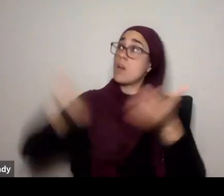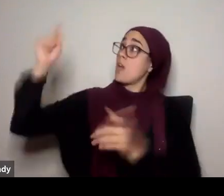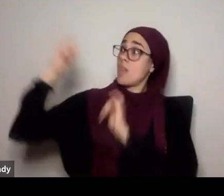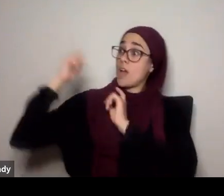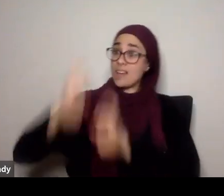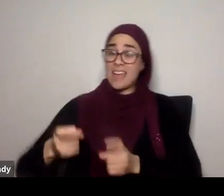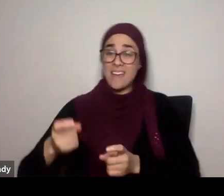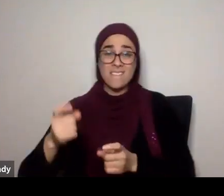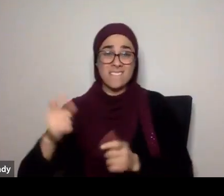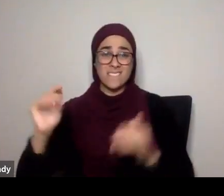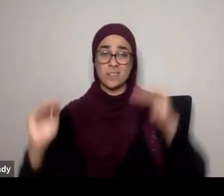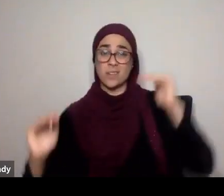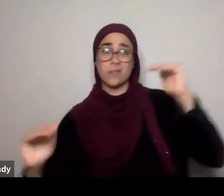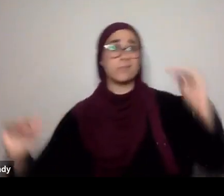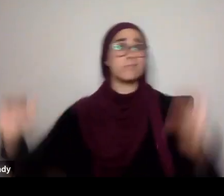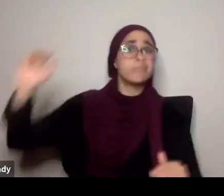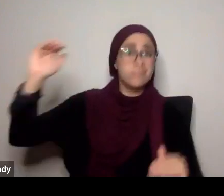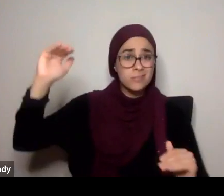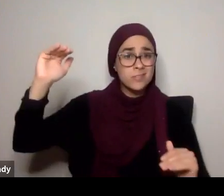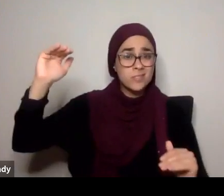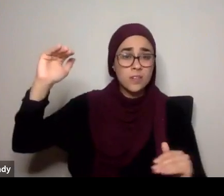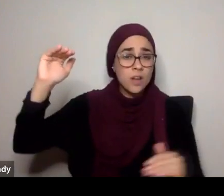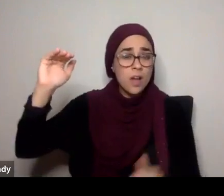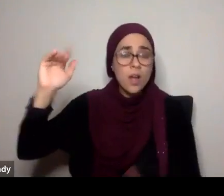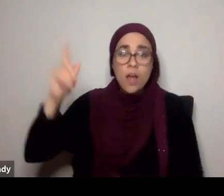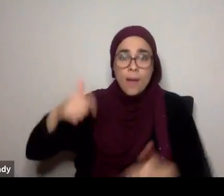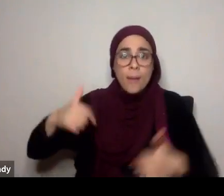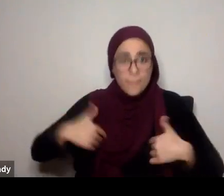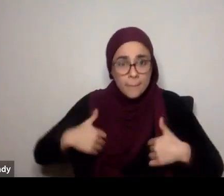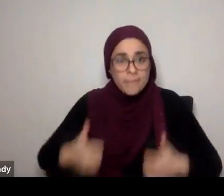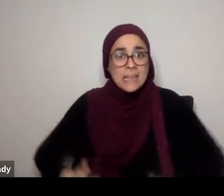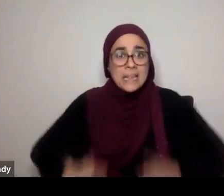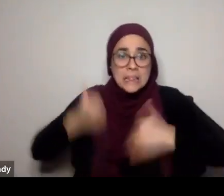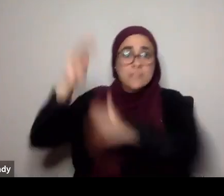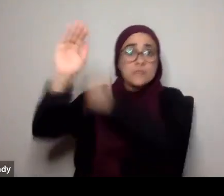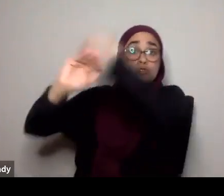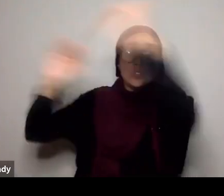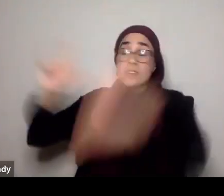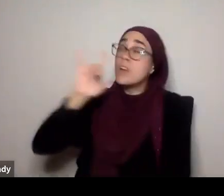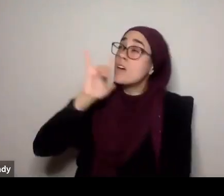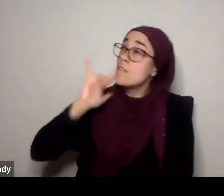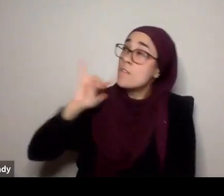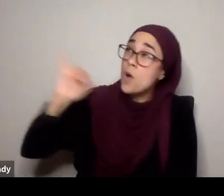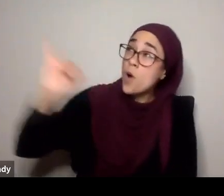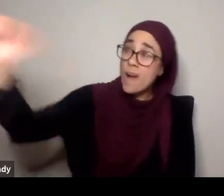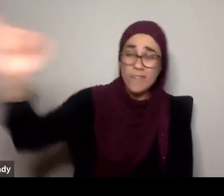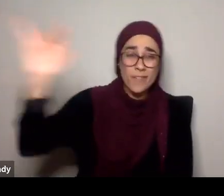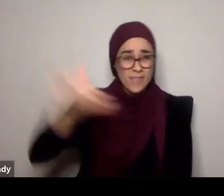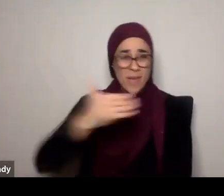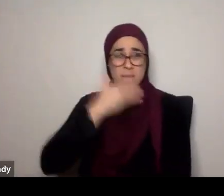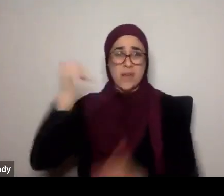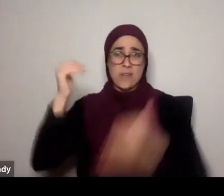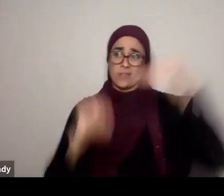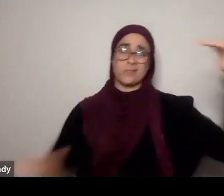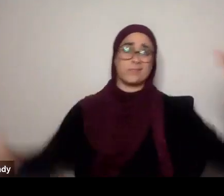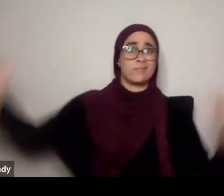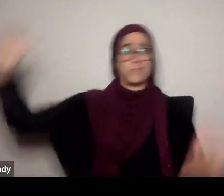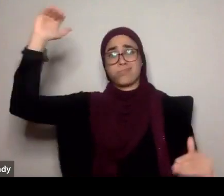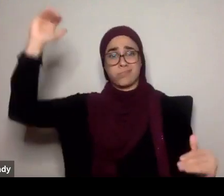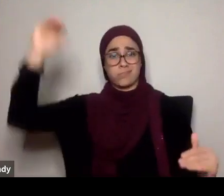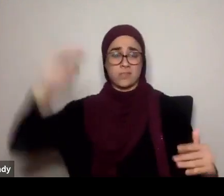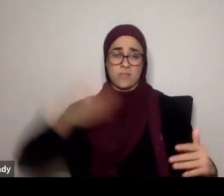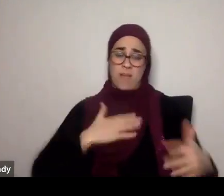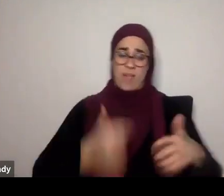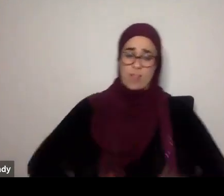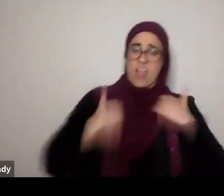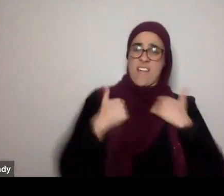everything that Allah, will give me in the Akhirah, eternity, compared to a small moment, in time, it's always going to be, infinitely small, so I'm never going to do